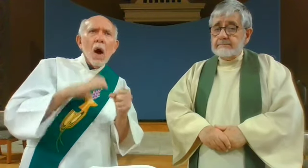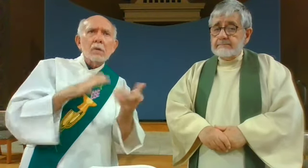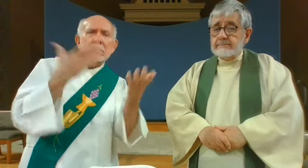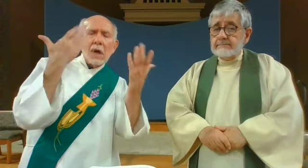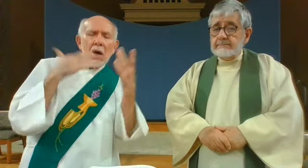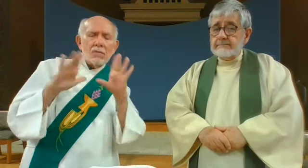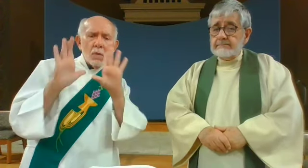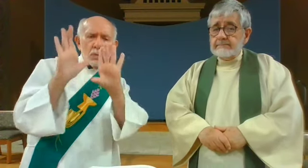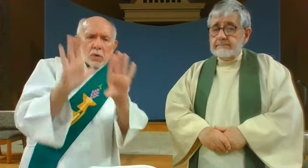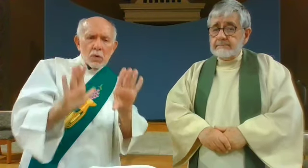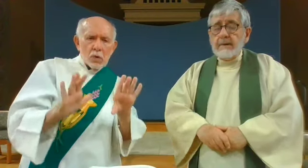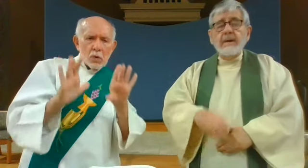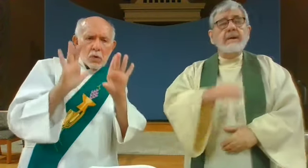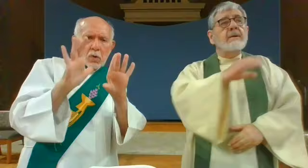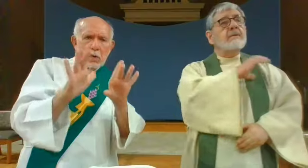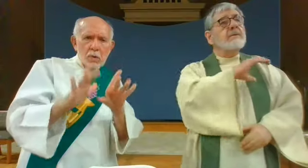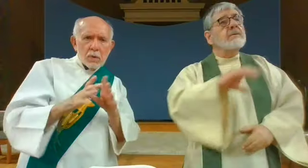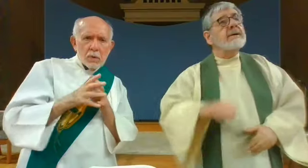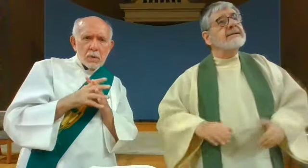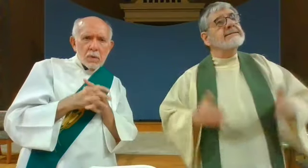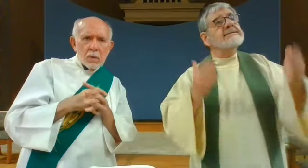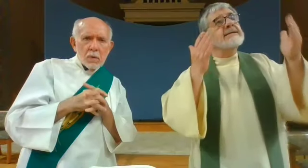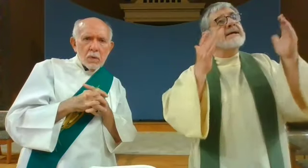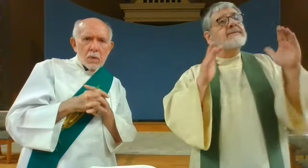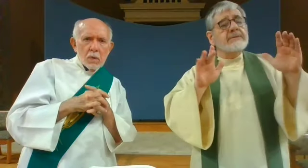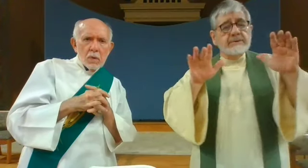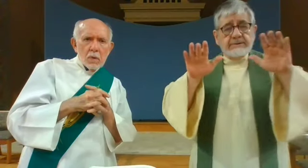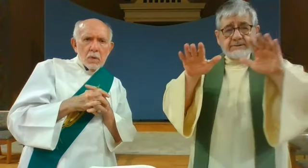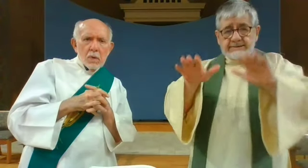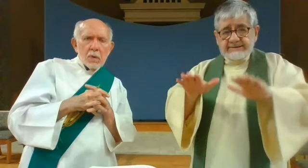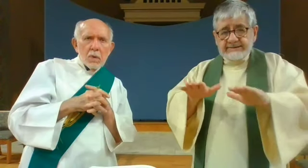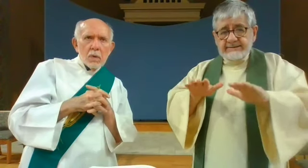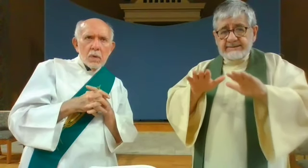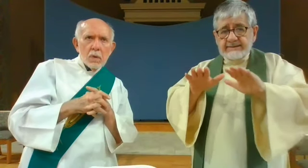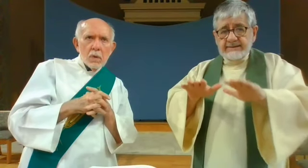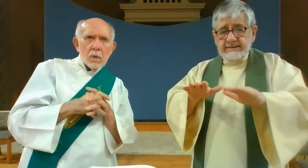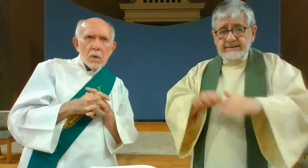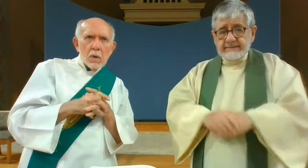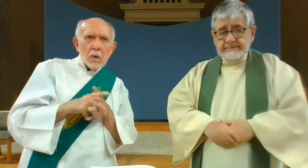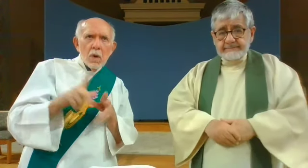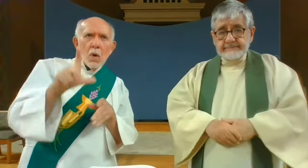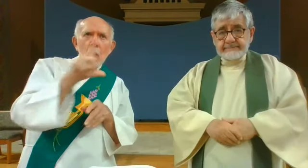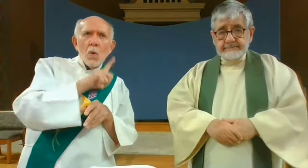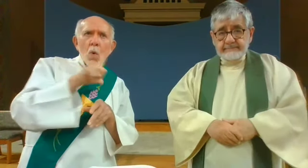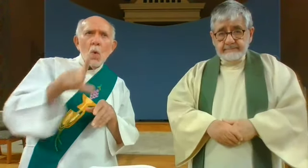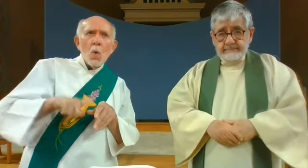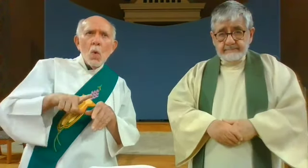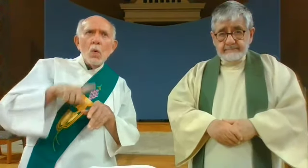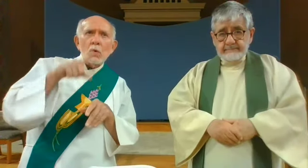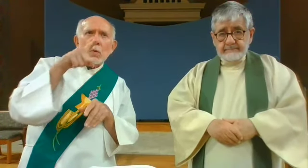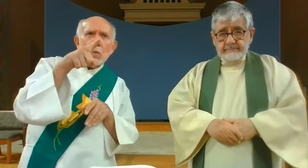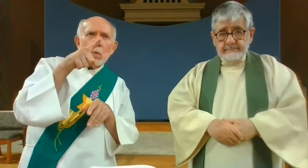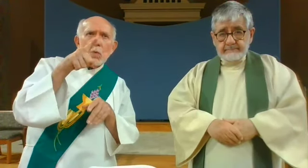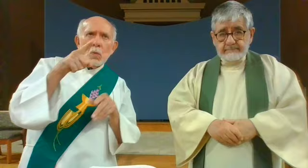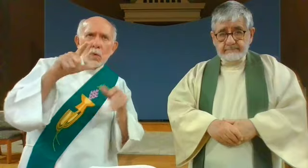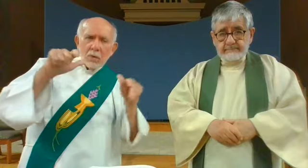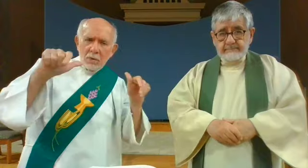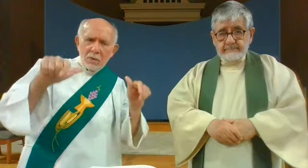mercy Christ have mercy Lord you challenge and